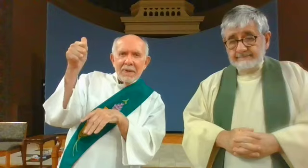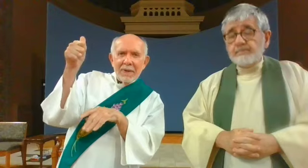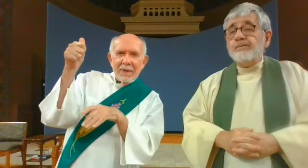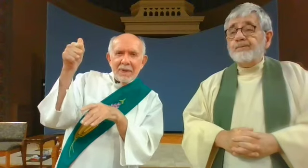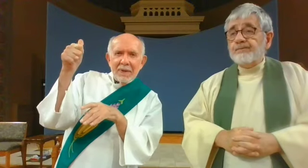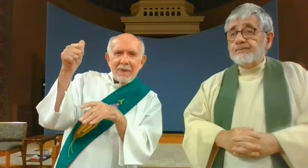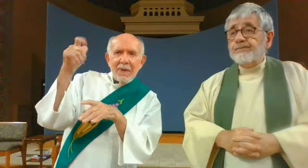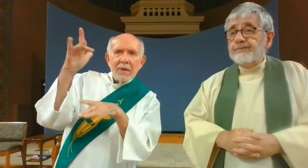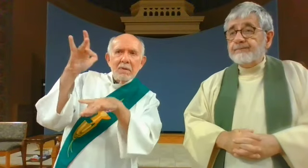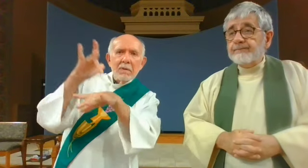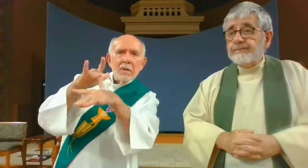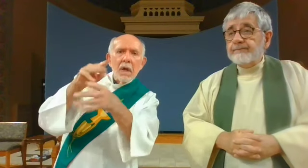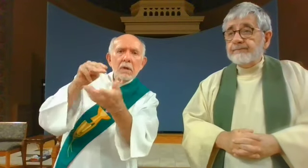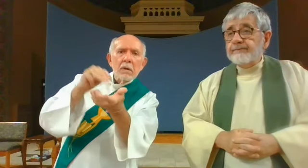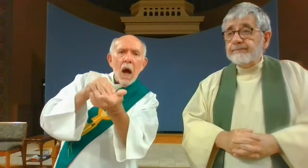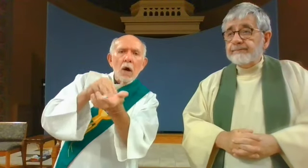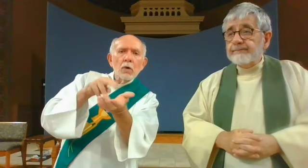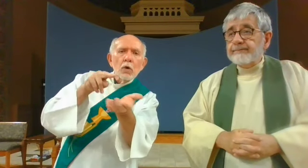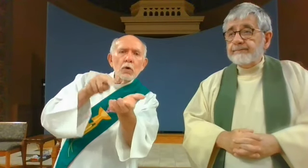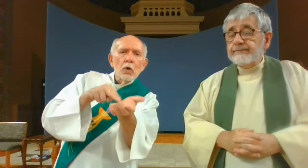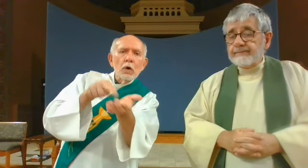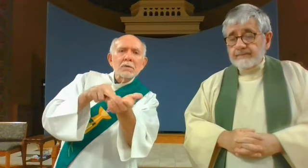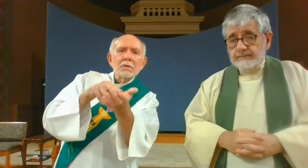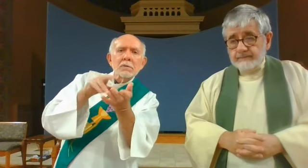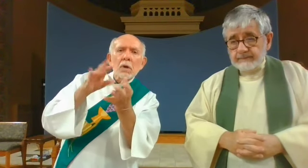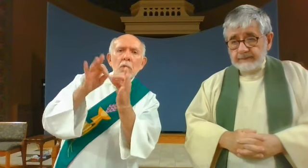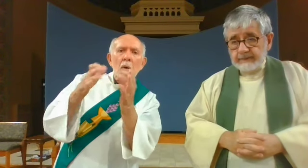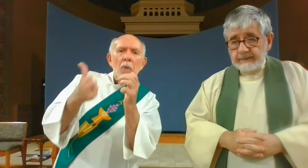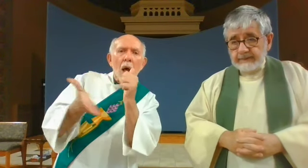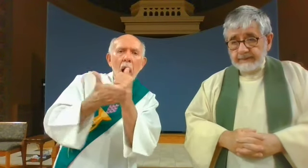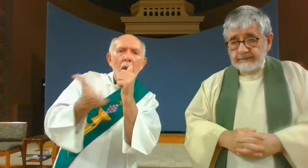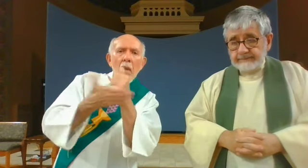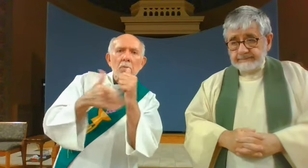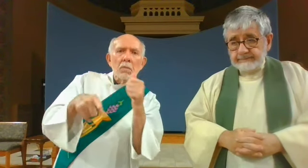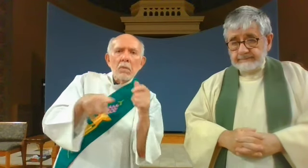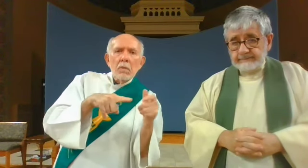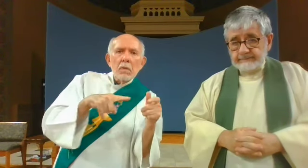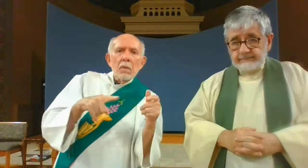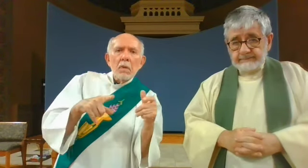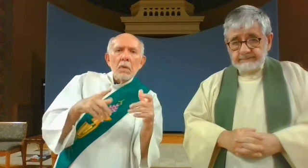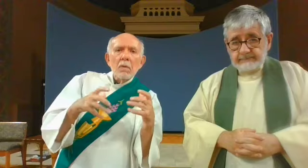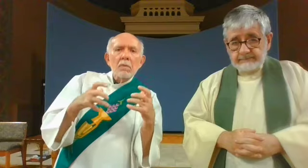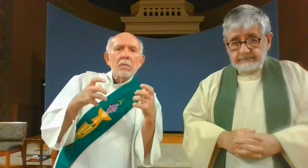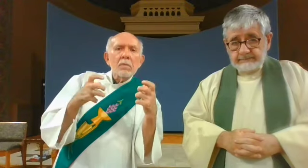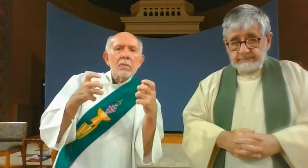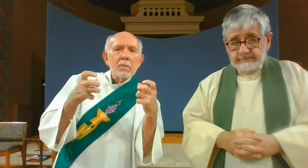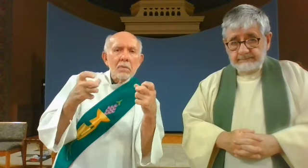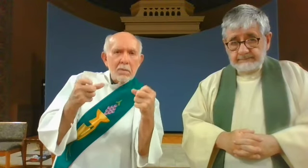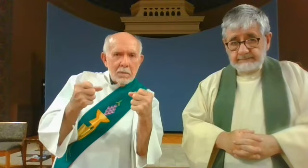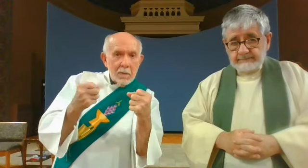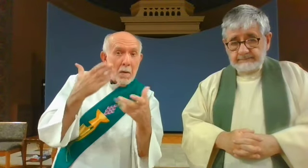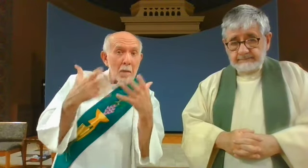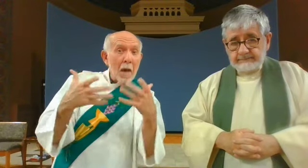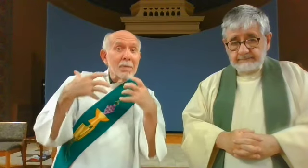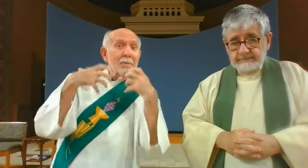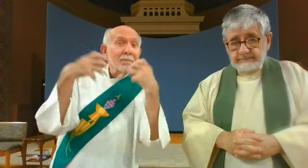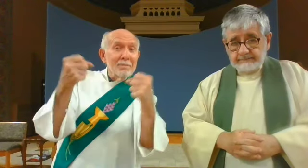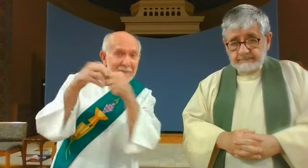as he treats them through the nurses and doctors and caregivers that he is blessed